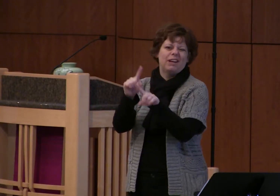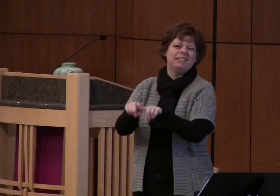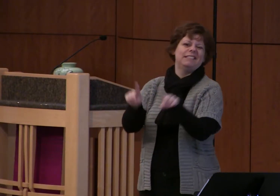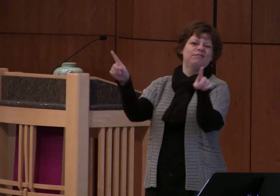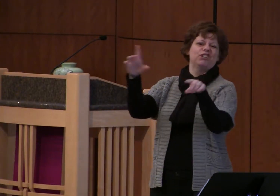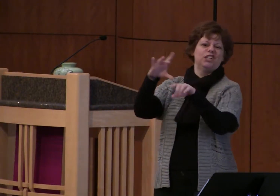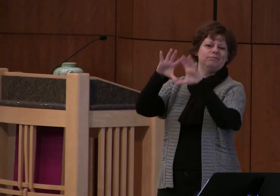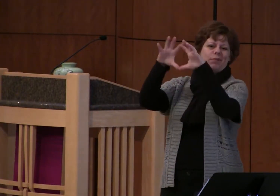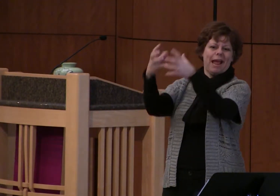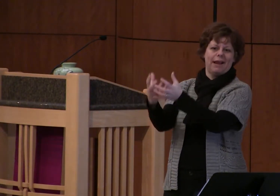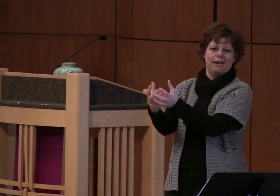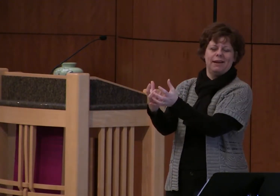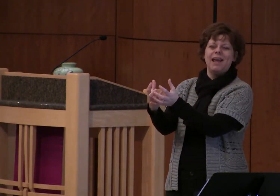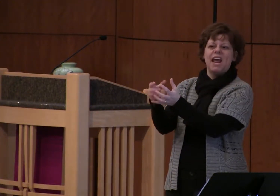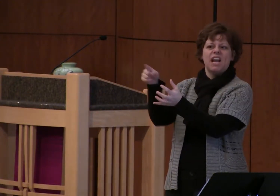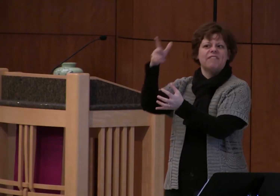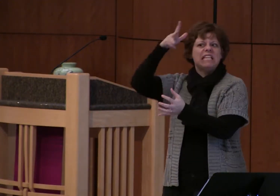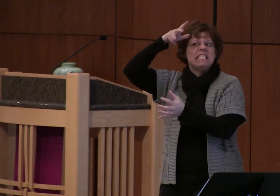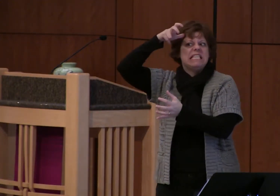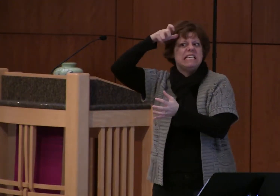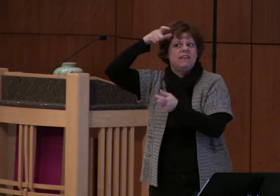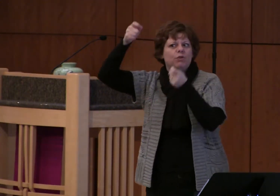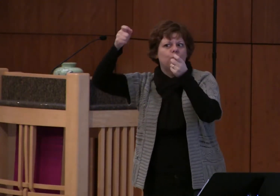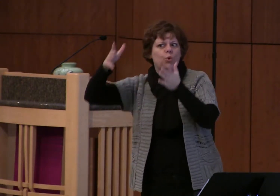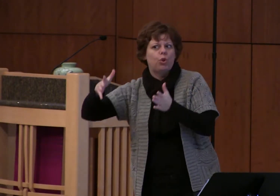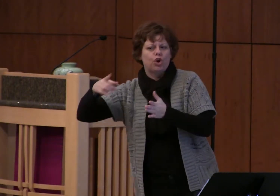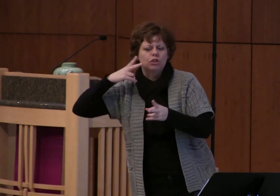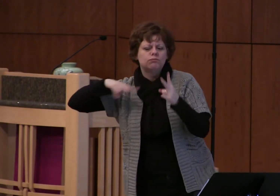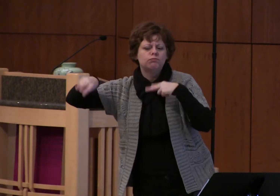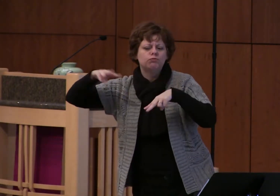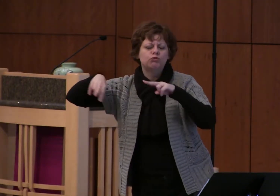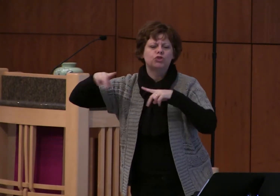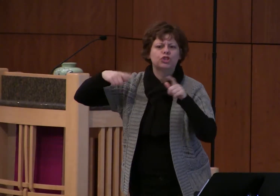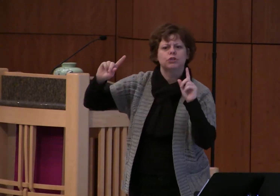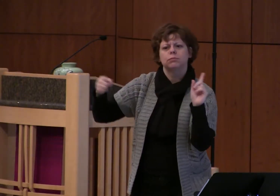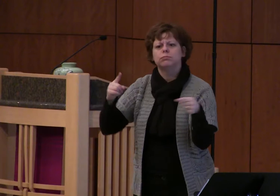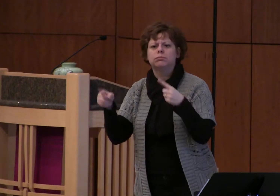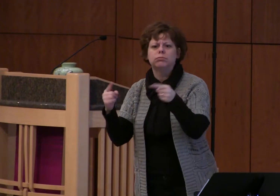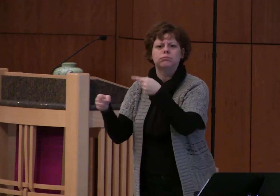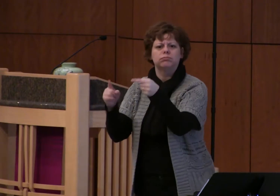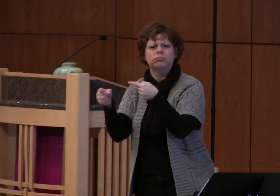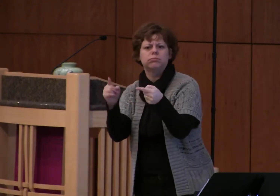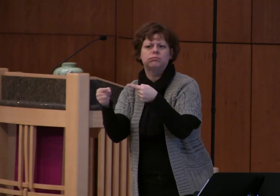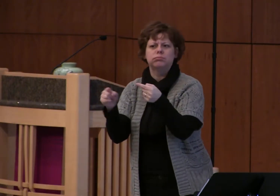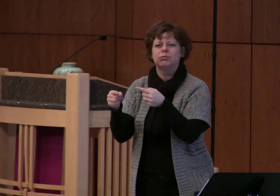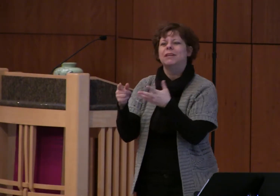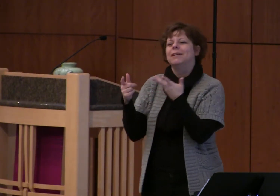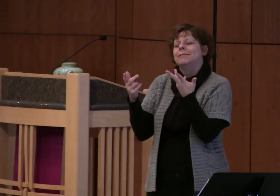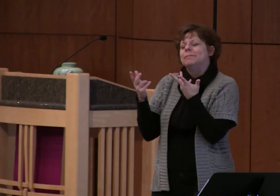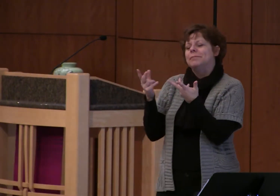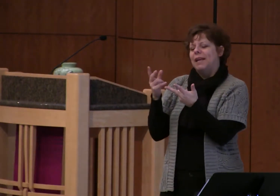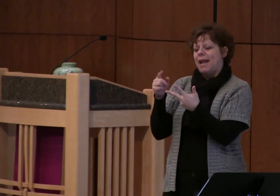the control of an evil entity that is holding uh meg and charles wallace's father captive